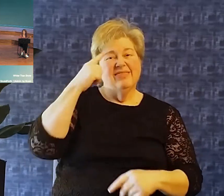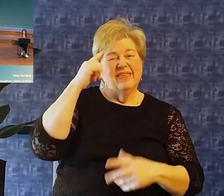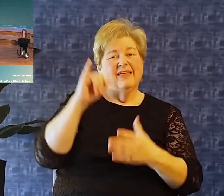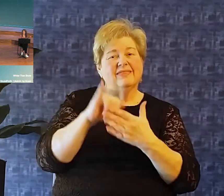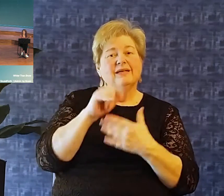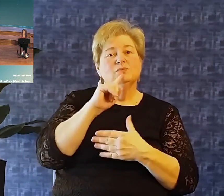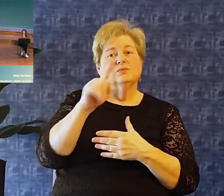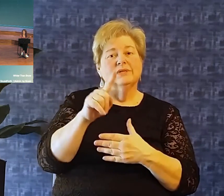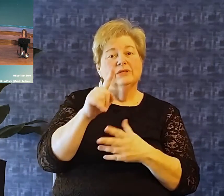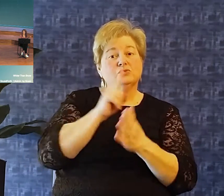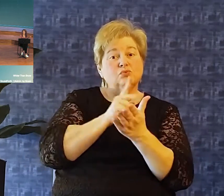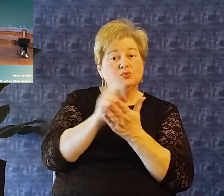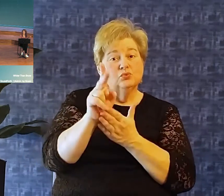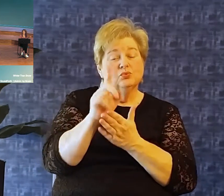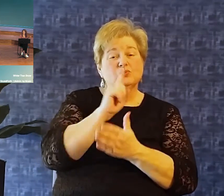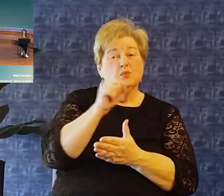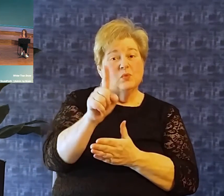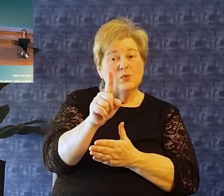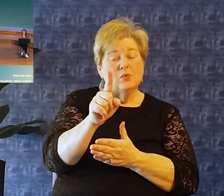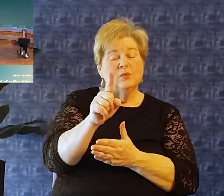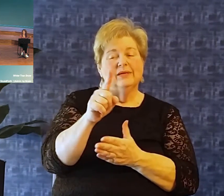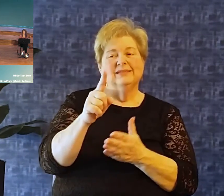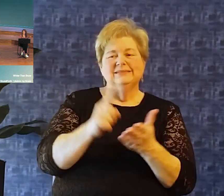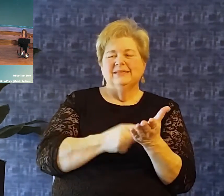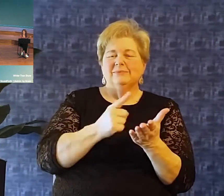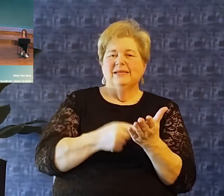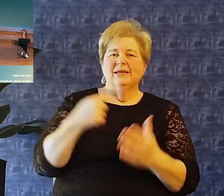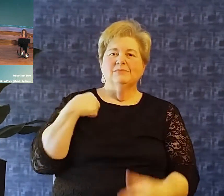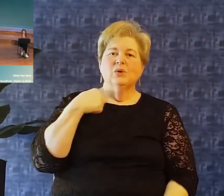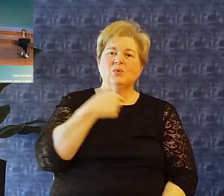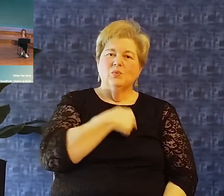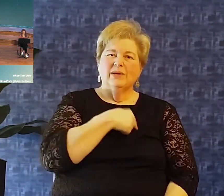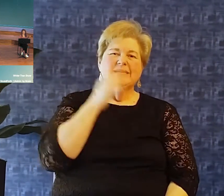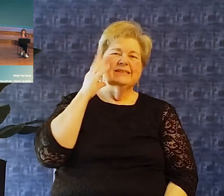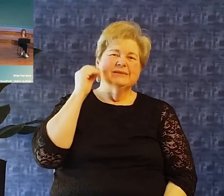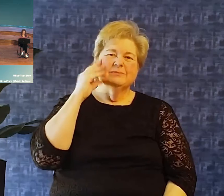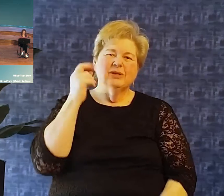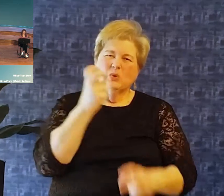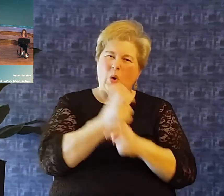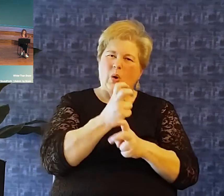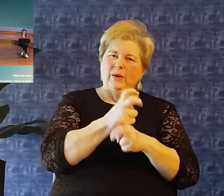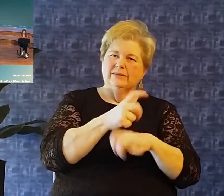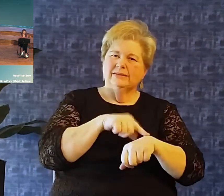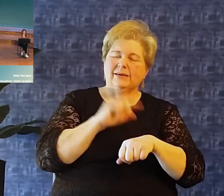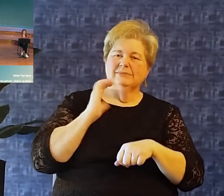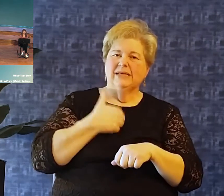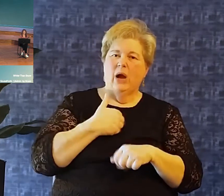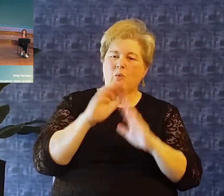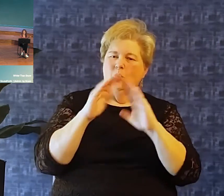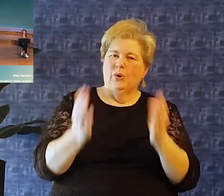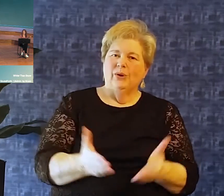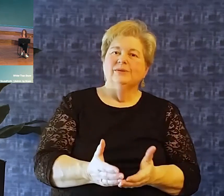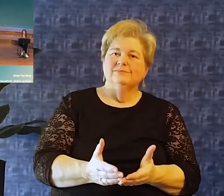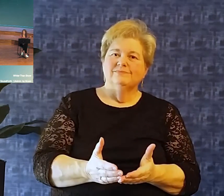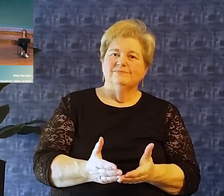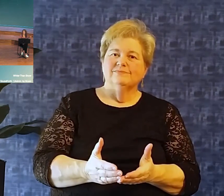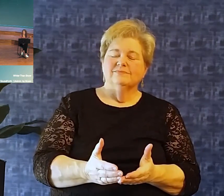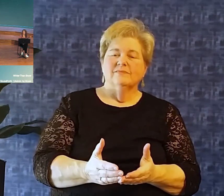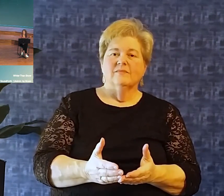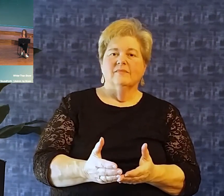especially true at times like we are going through right now in our country and in our world. And I think our thinking